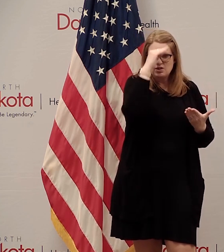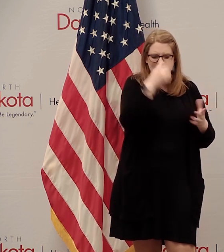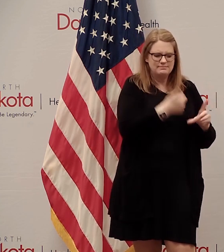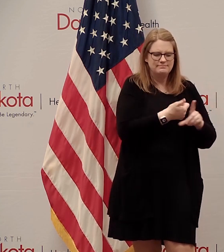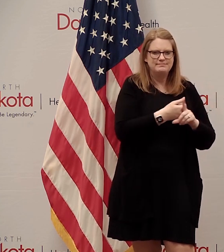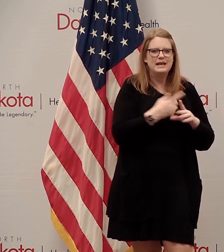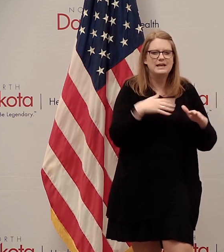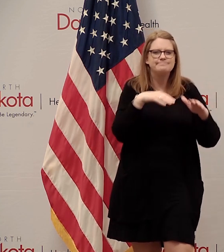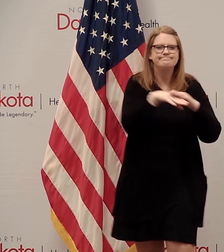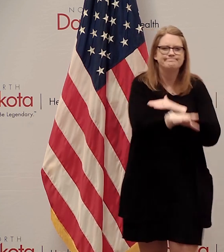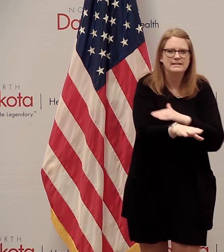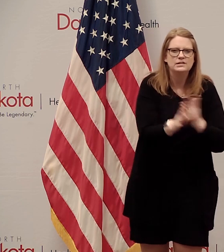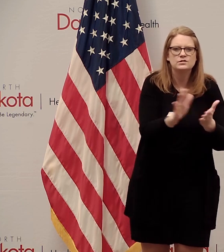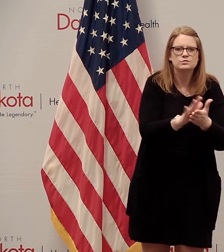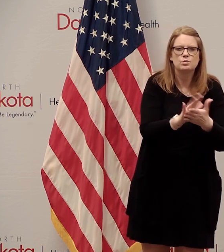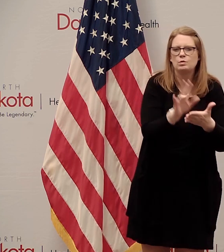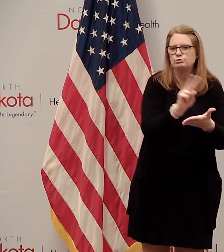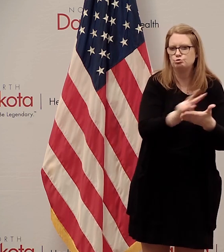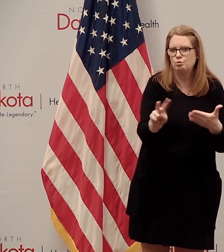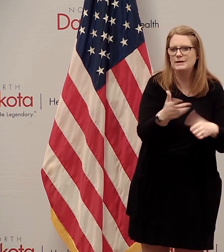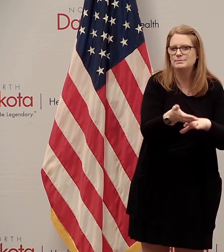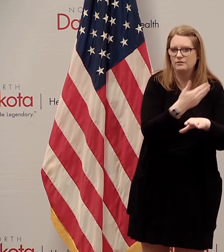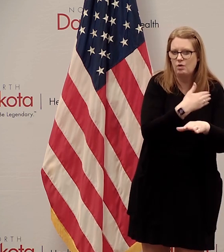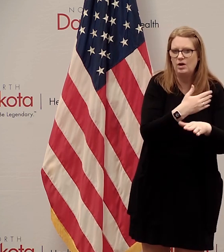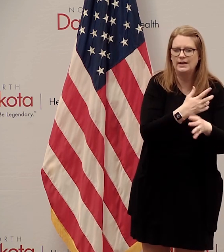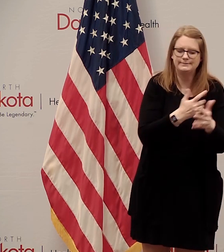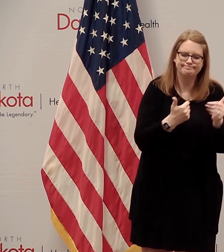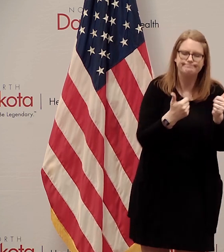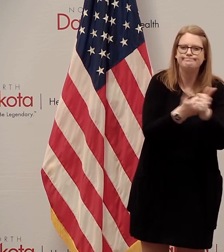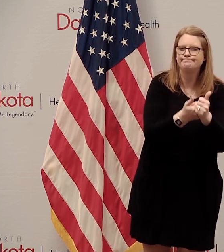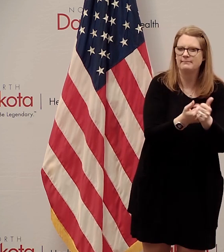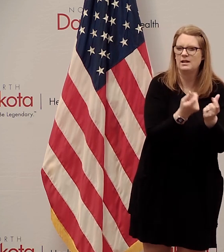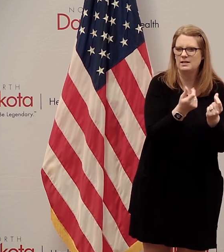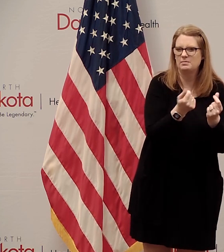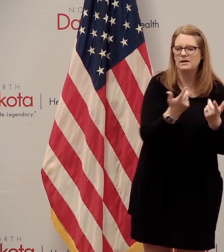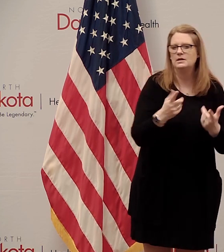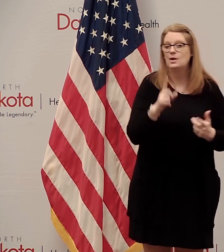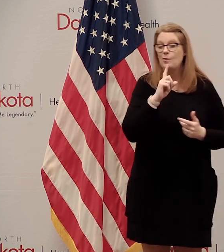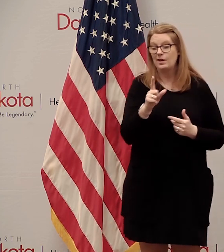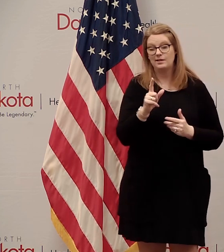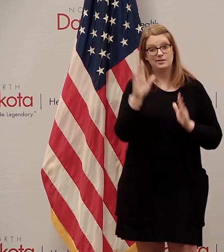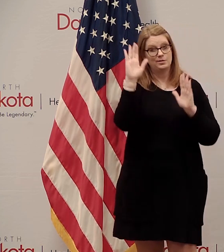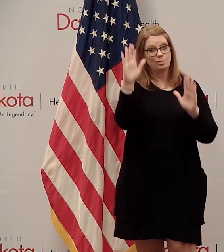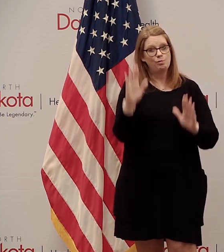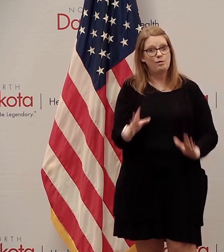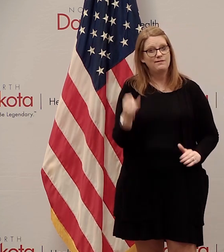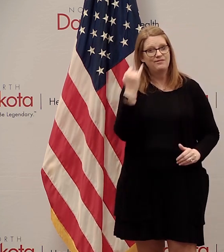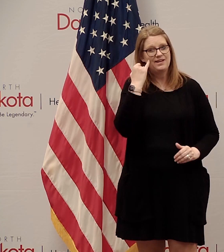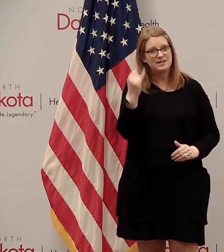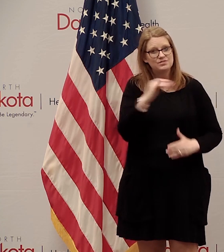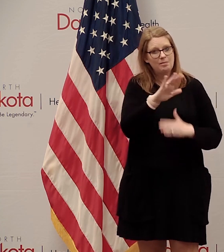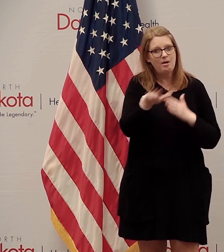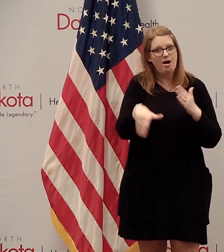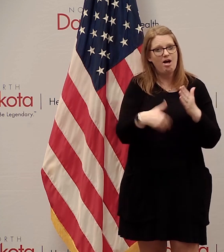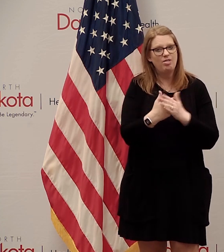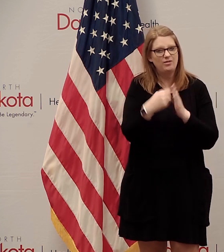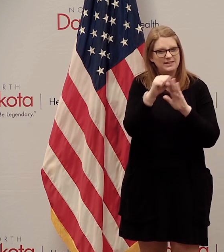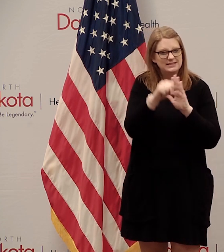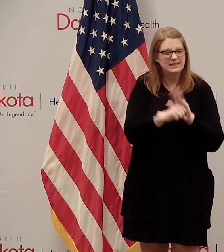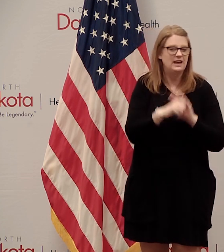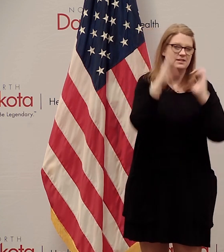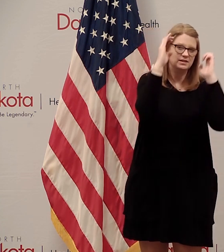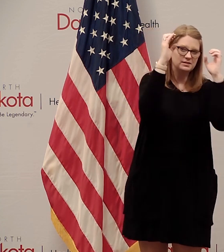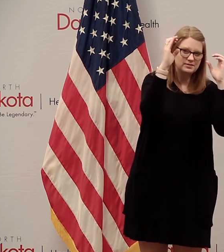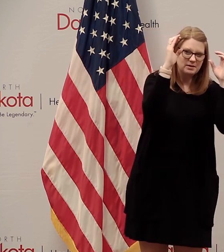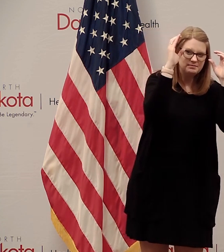disruption comes innovation we look forward to continuing to hear all the great ideas from k-12 leaders and teachers and others for how we can